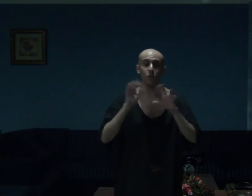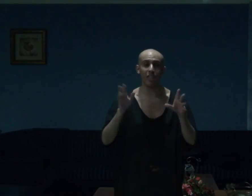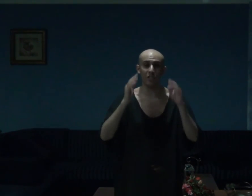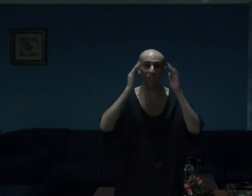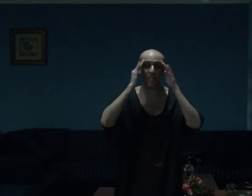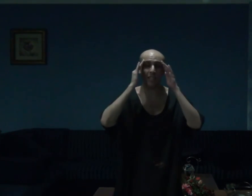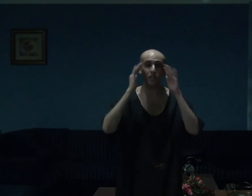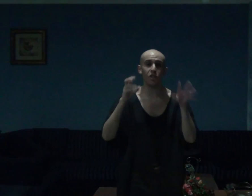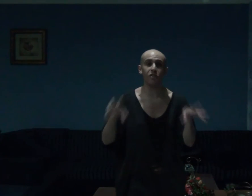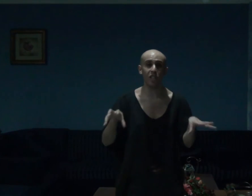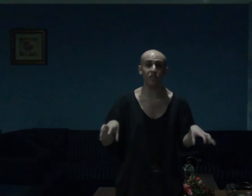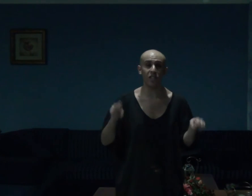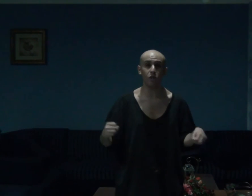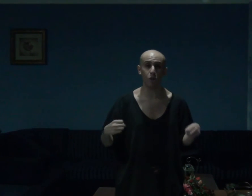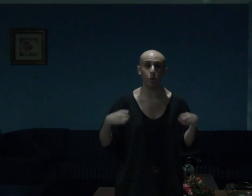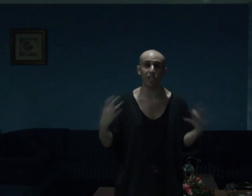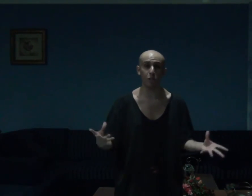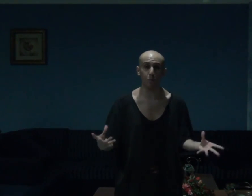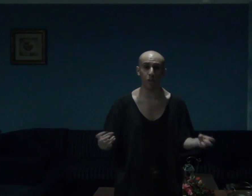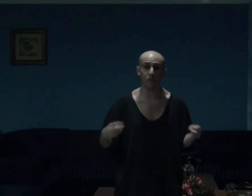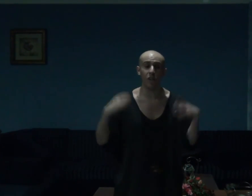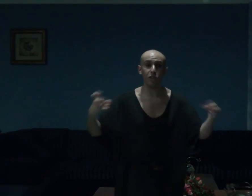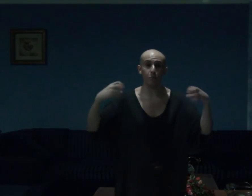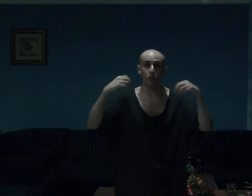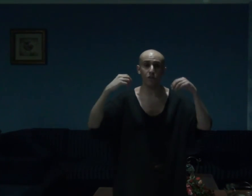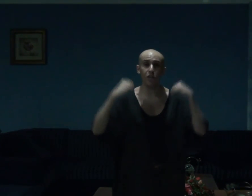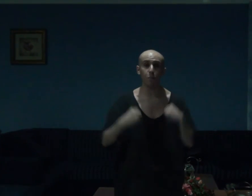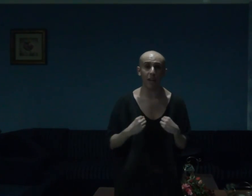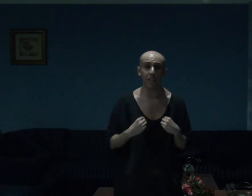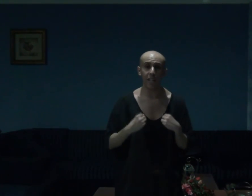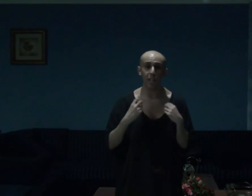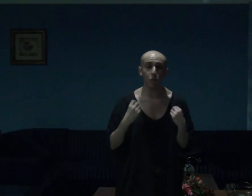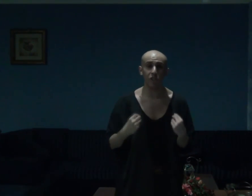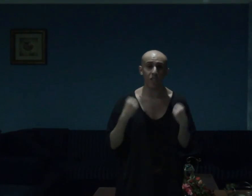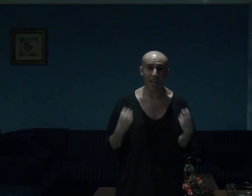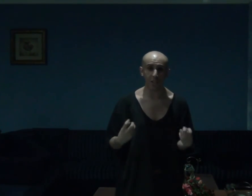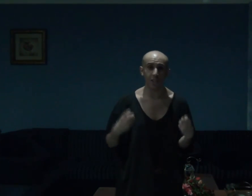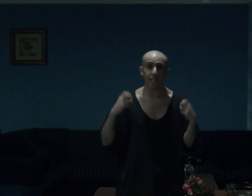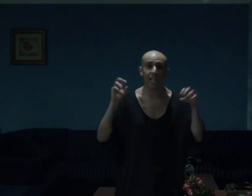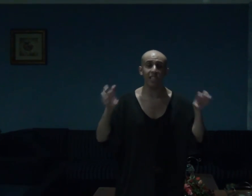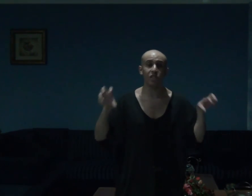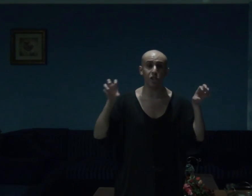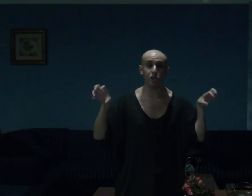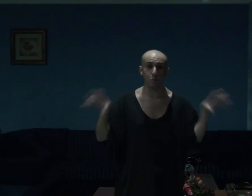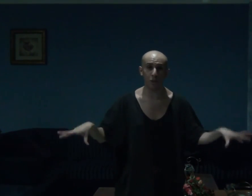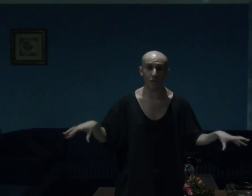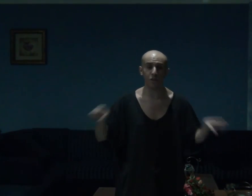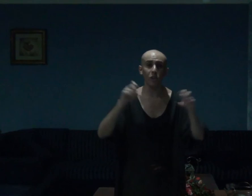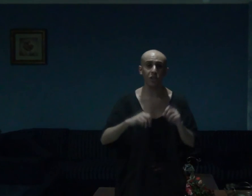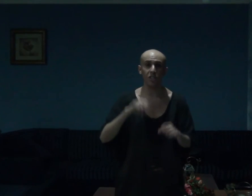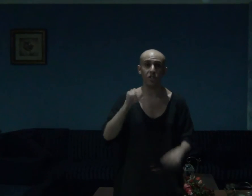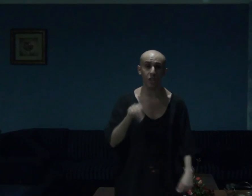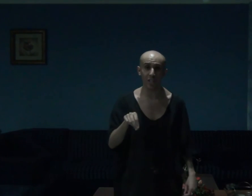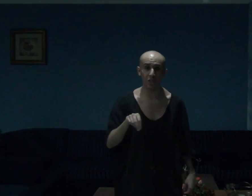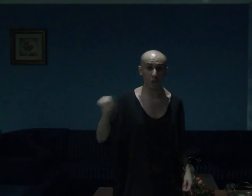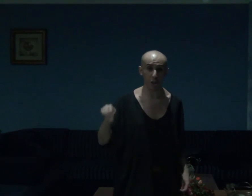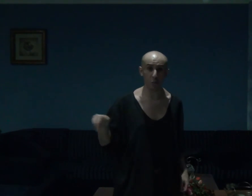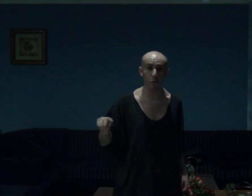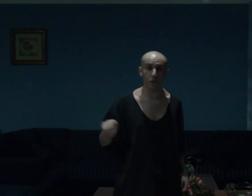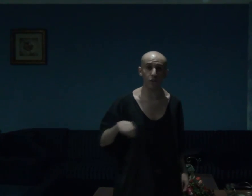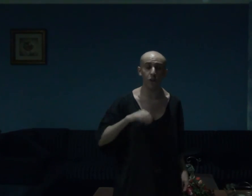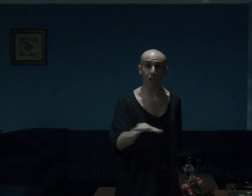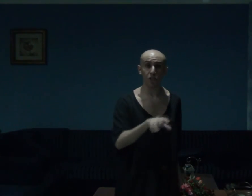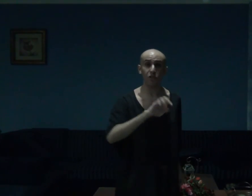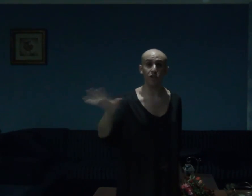TV show, guys and gals, it delves into a sport, a sport in my eye which is actually a legit sport which is chess,